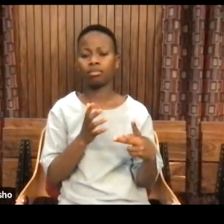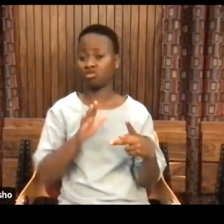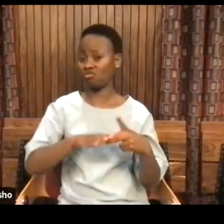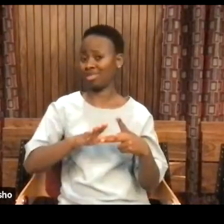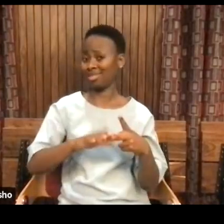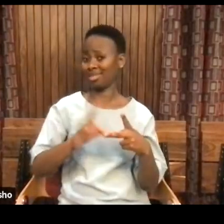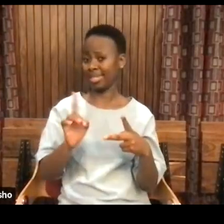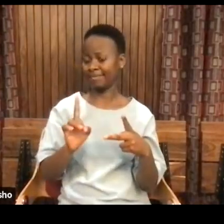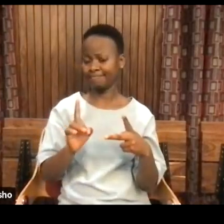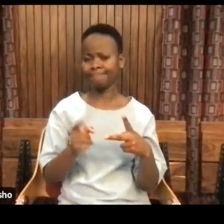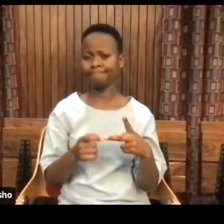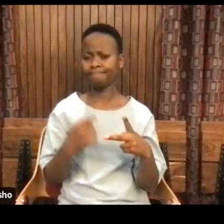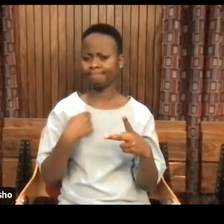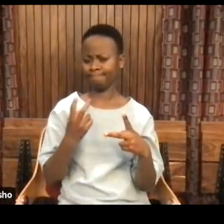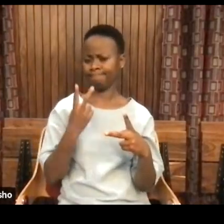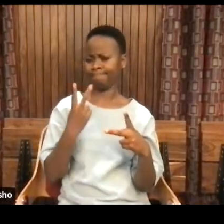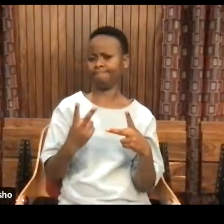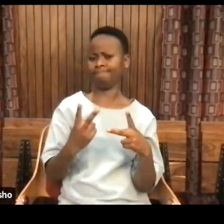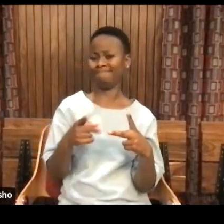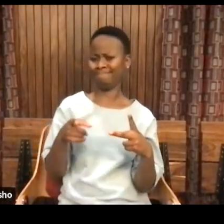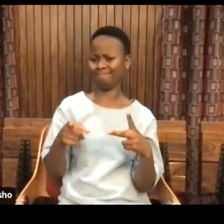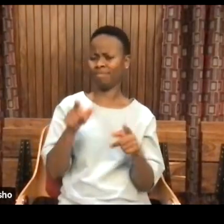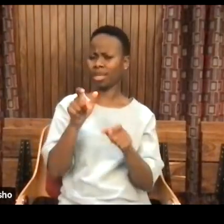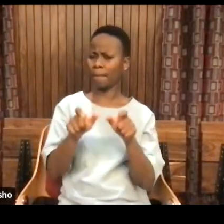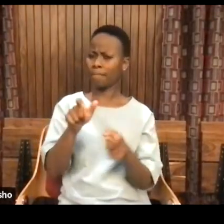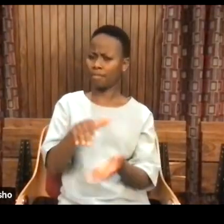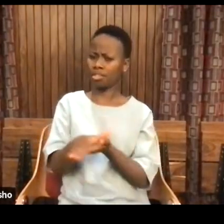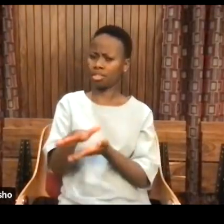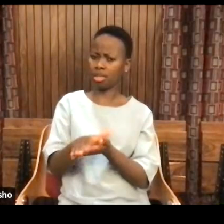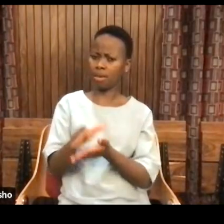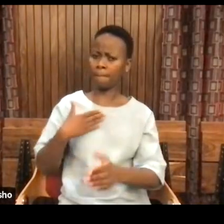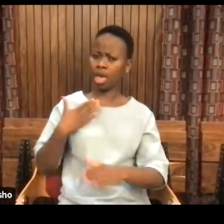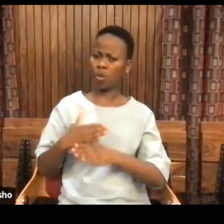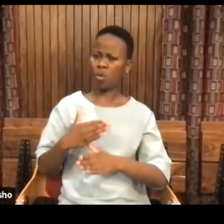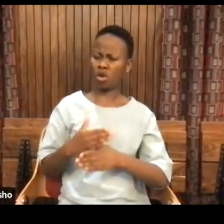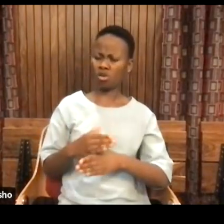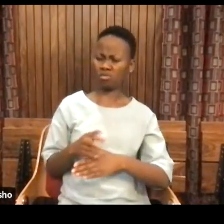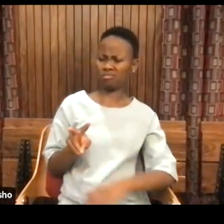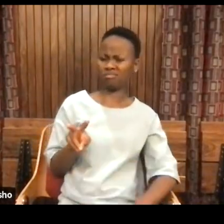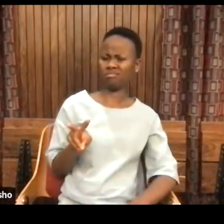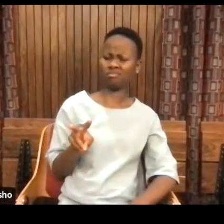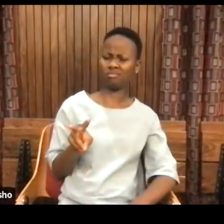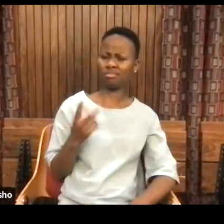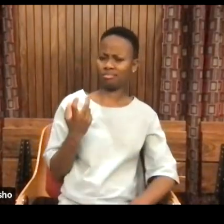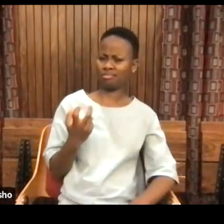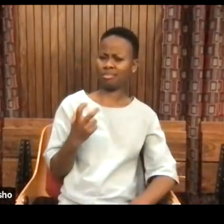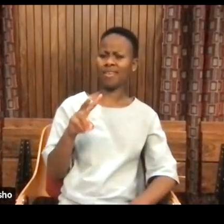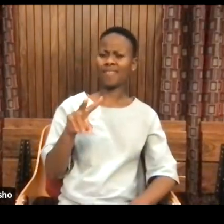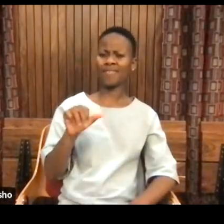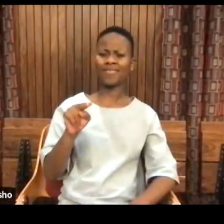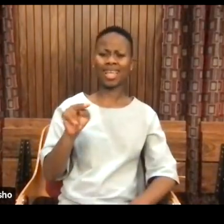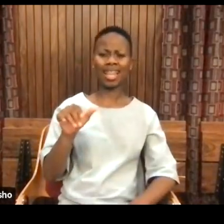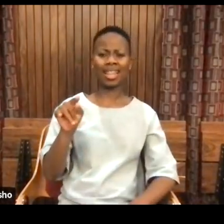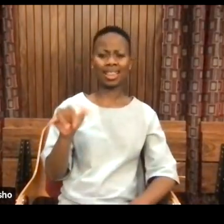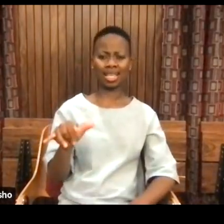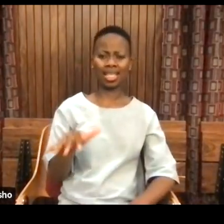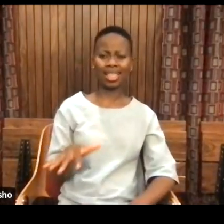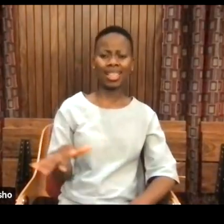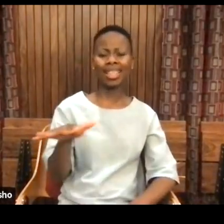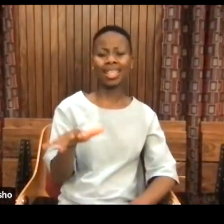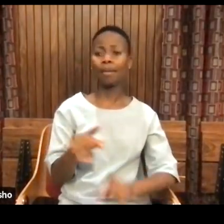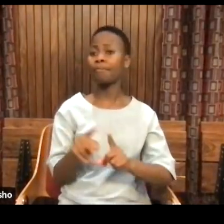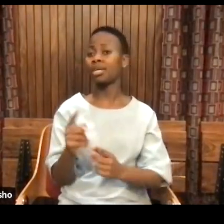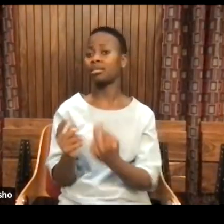I saw that as a bit of a vanity thing. So I always said no. So why did I say yes when